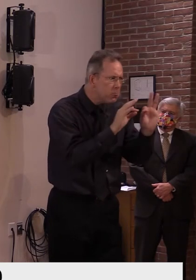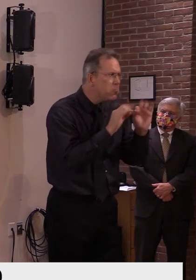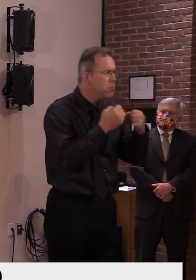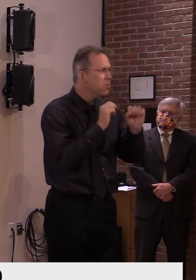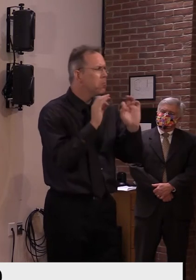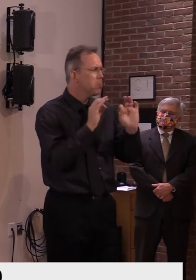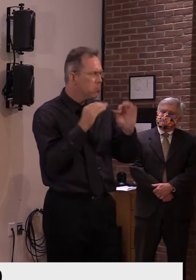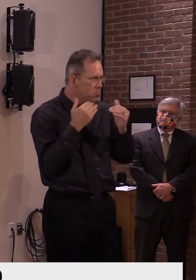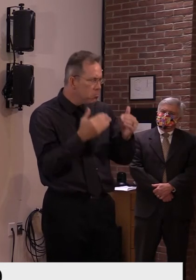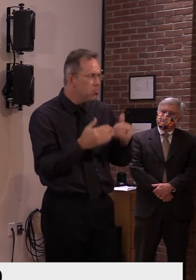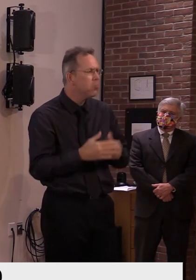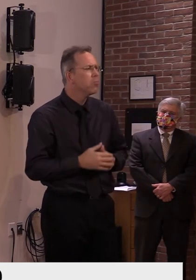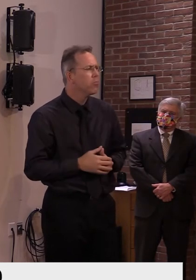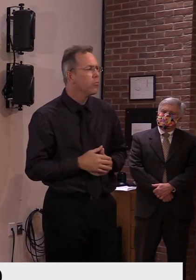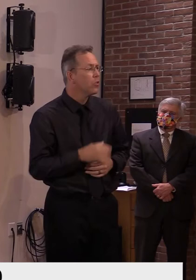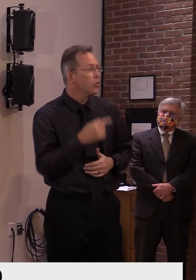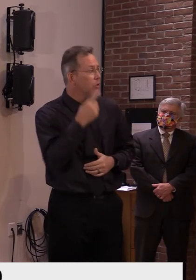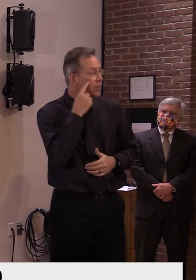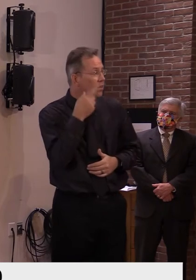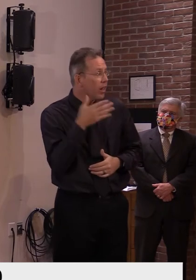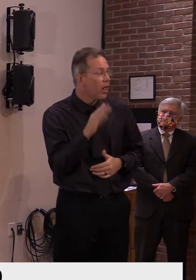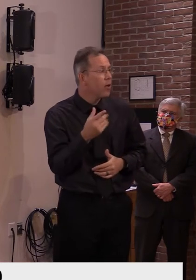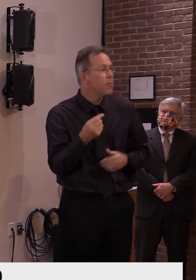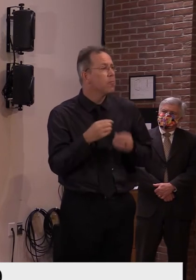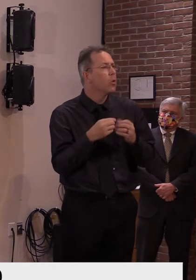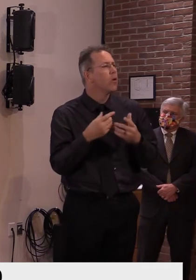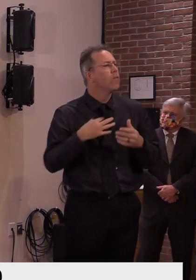in-person volunteers and church programs?